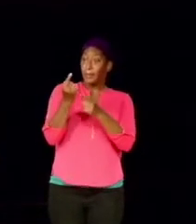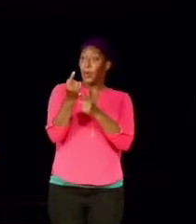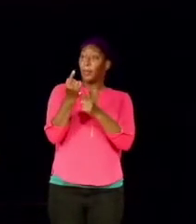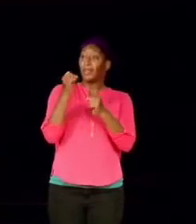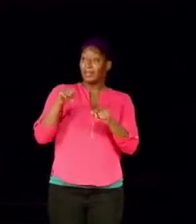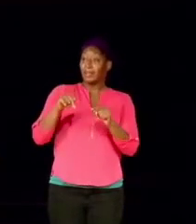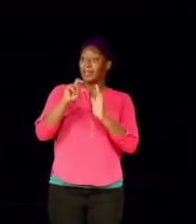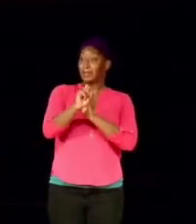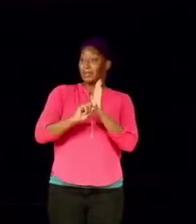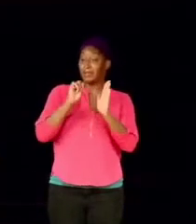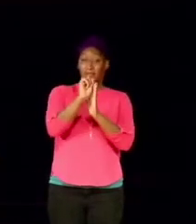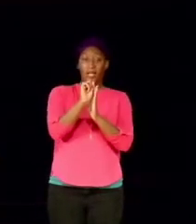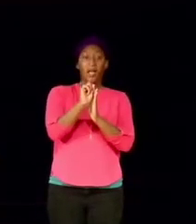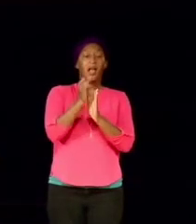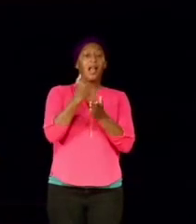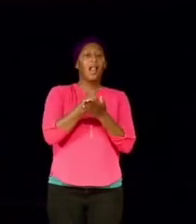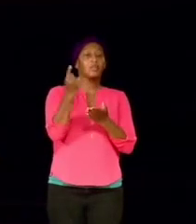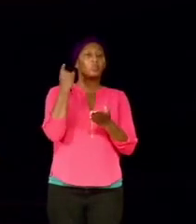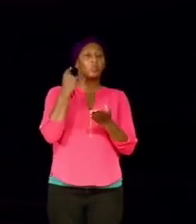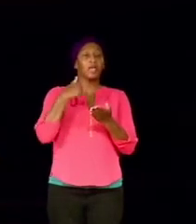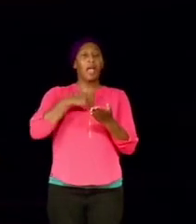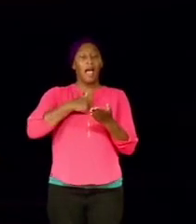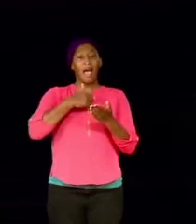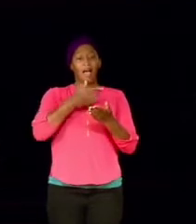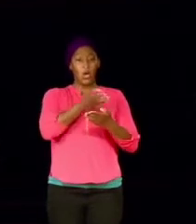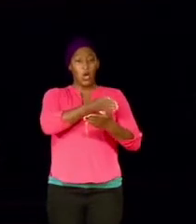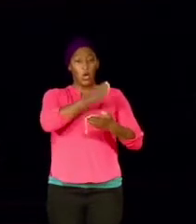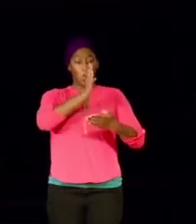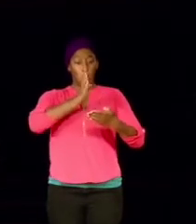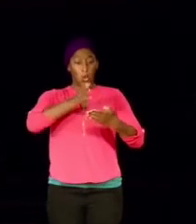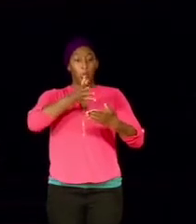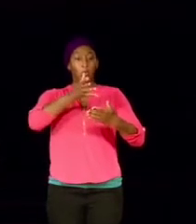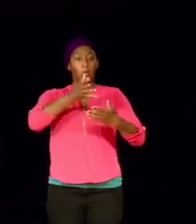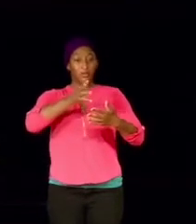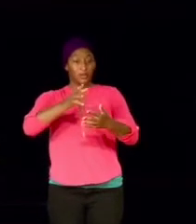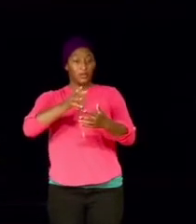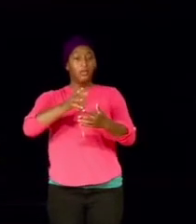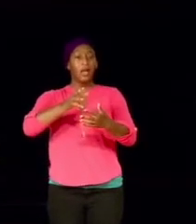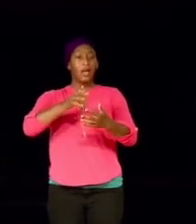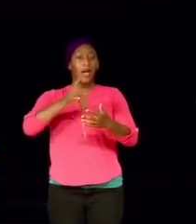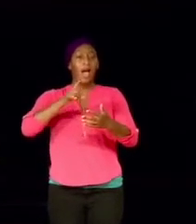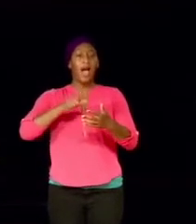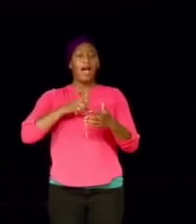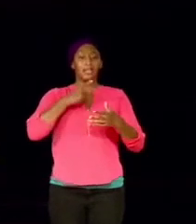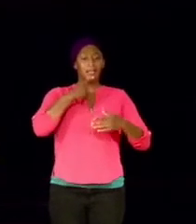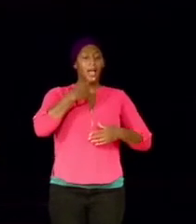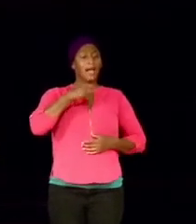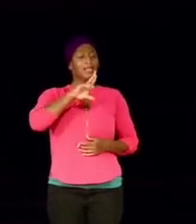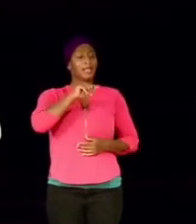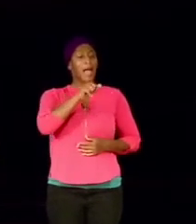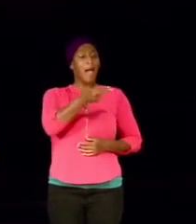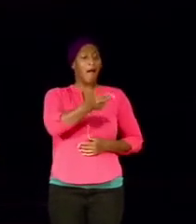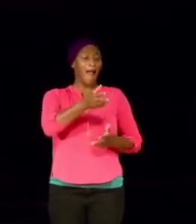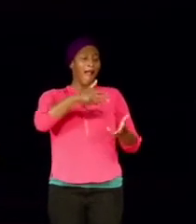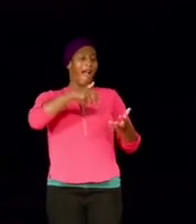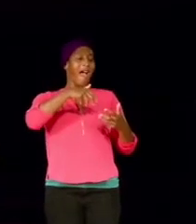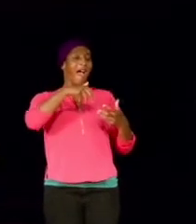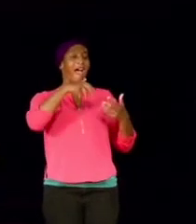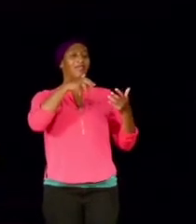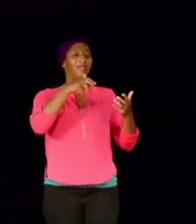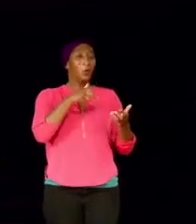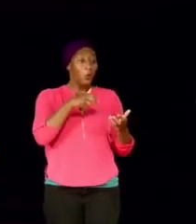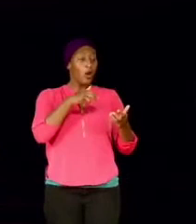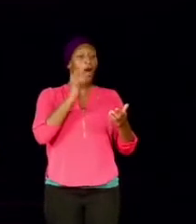Last week, as I concluded, I left dealing with Sarah's laughter. And some of you